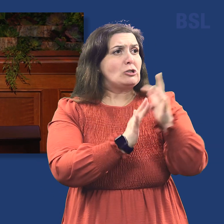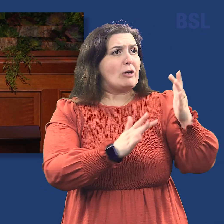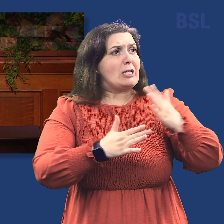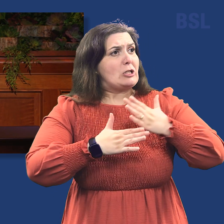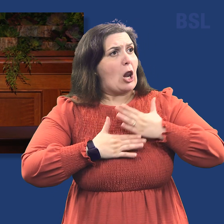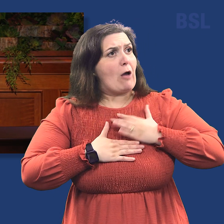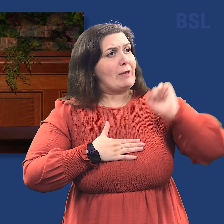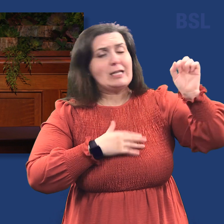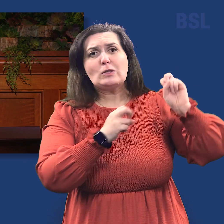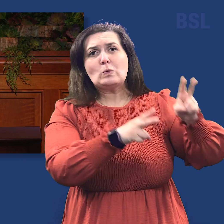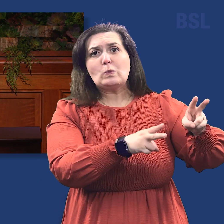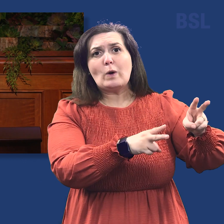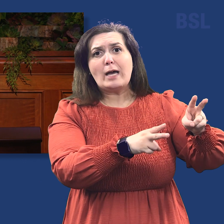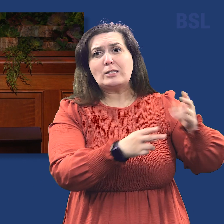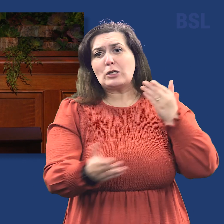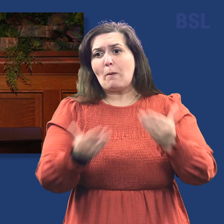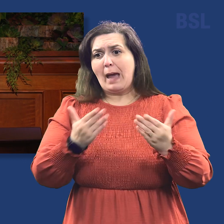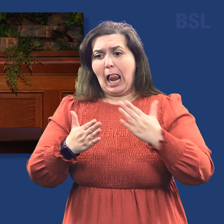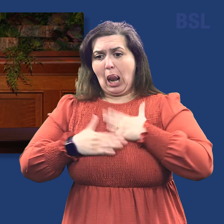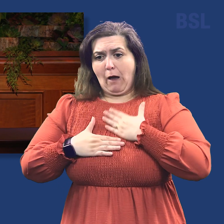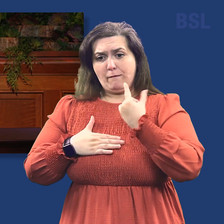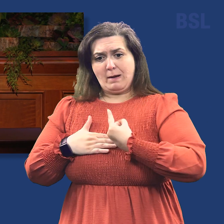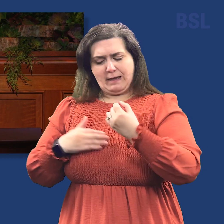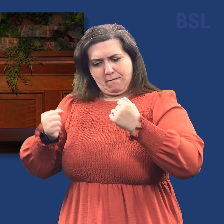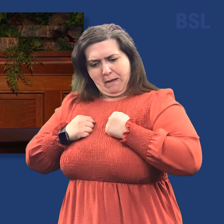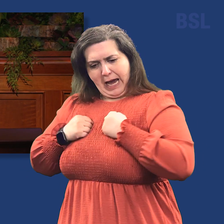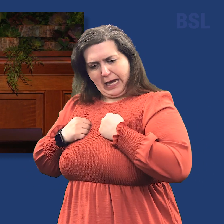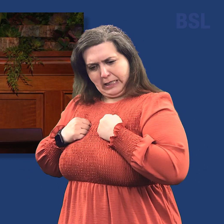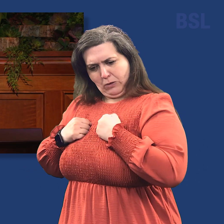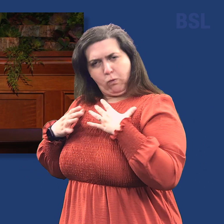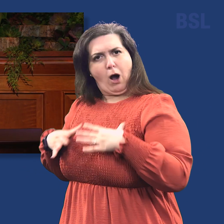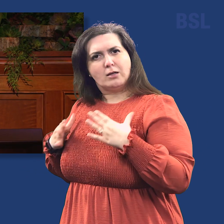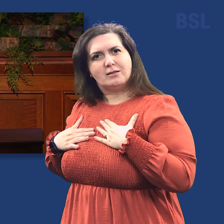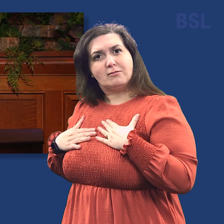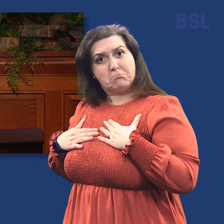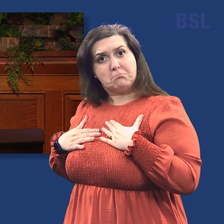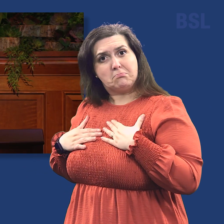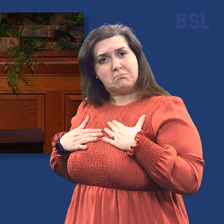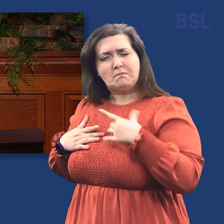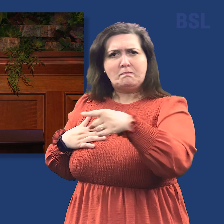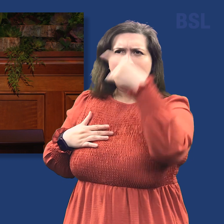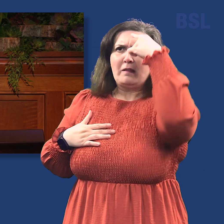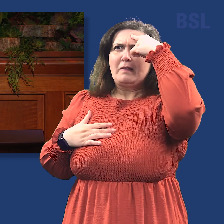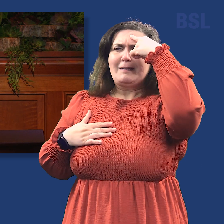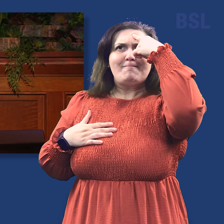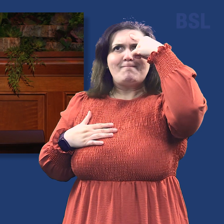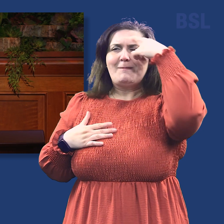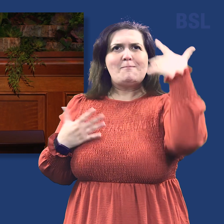way more than we love ourselves and our own agenda? Some may think they have failed too many times